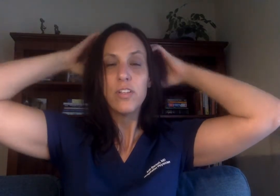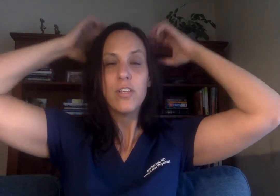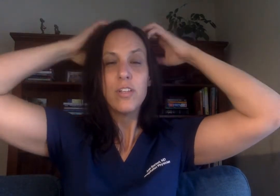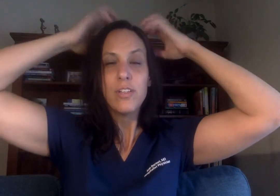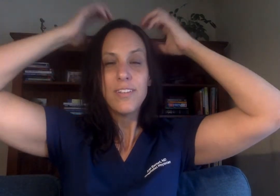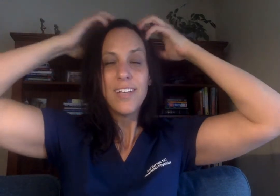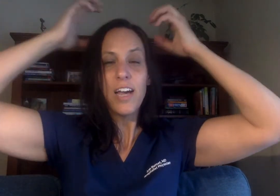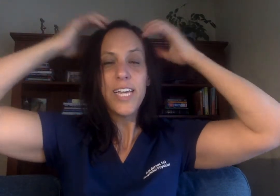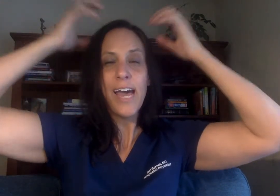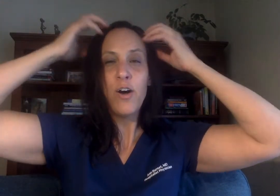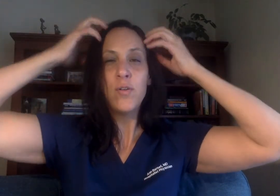a gown,